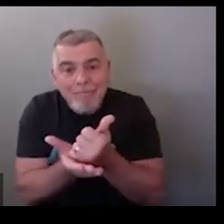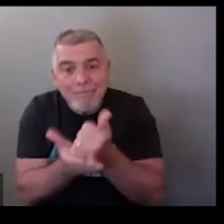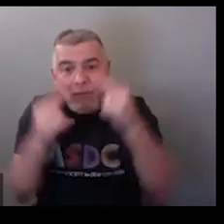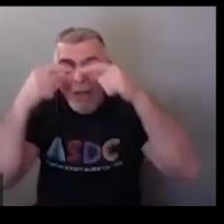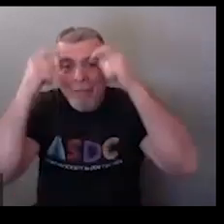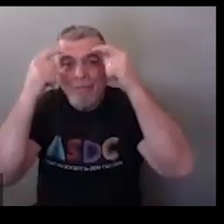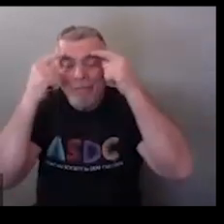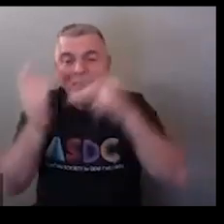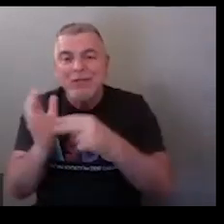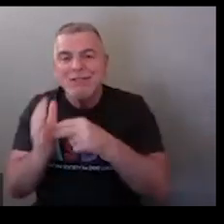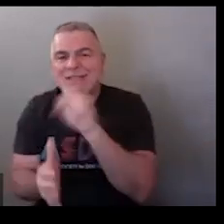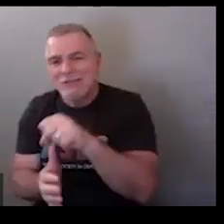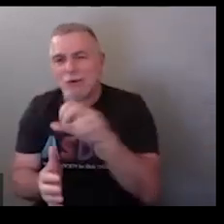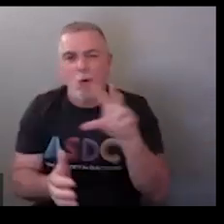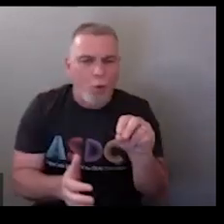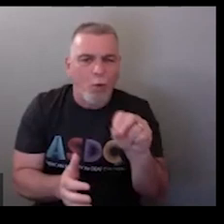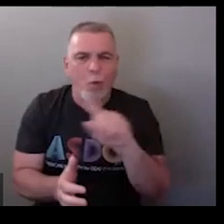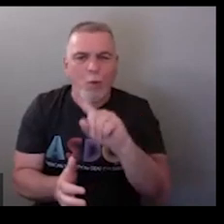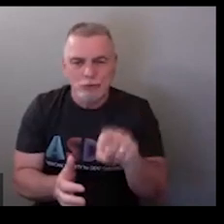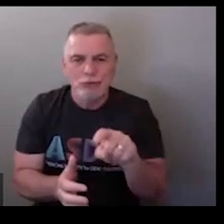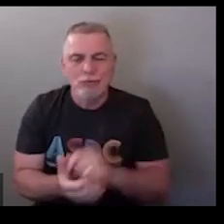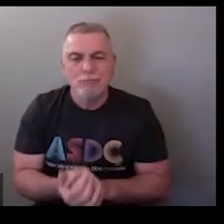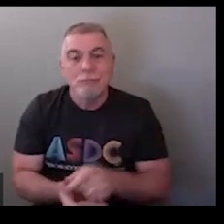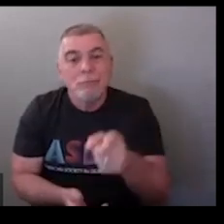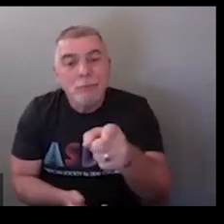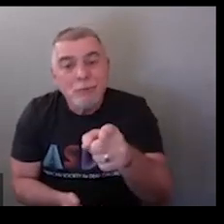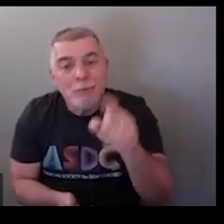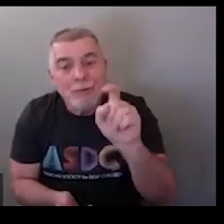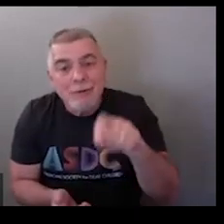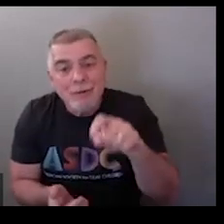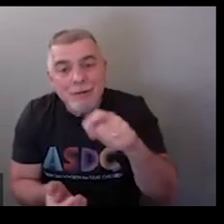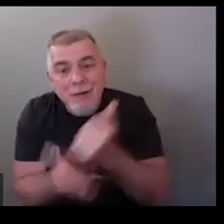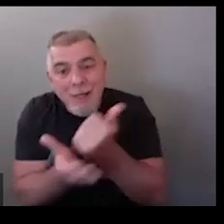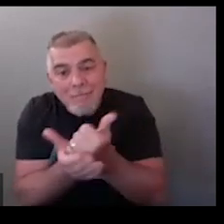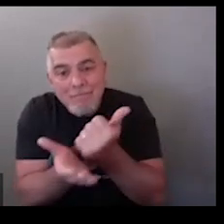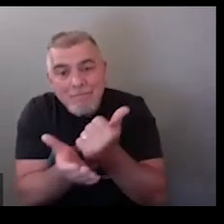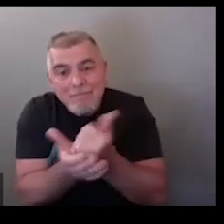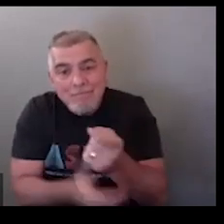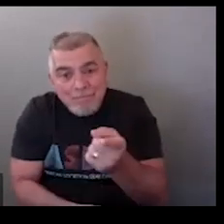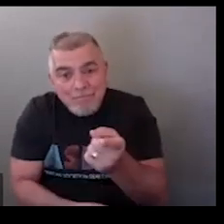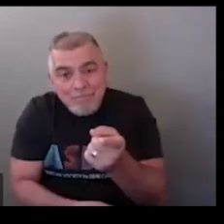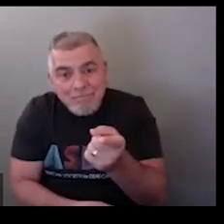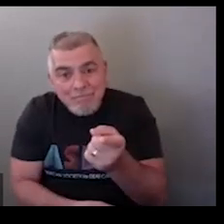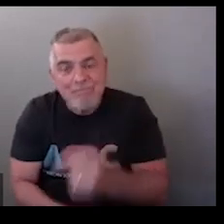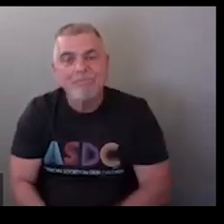do you need help eyebrows go up for that one because it's a yes or no question so do you need help